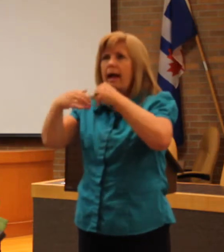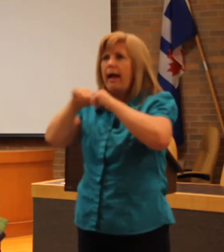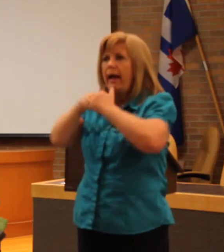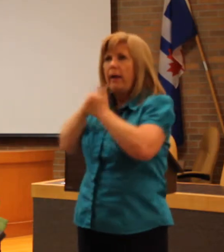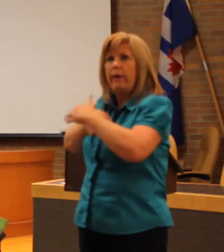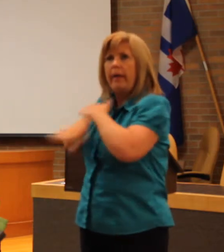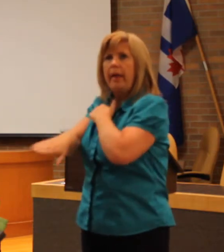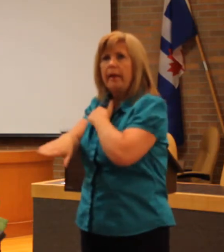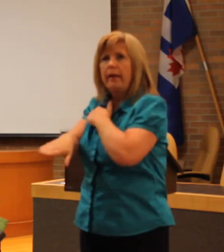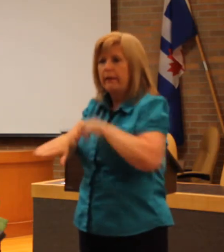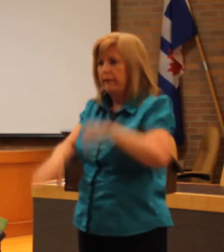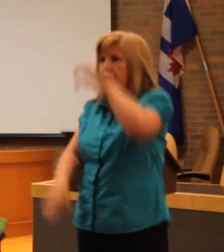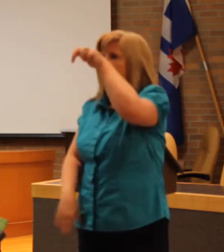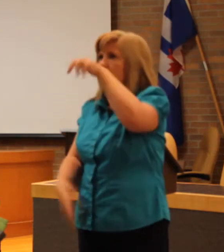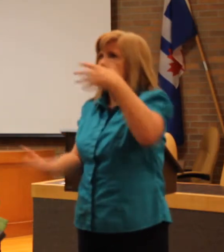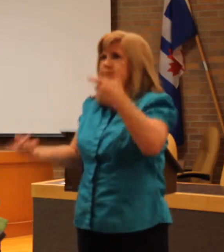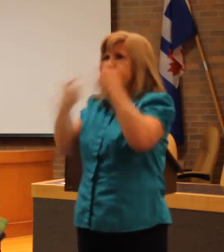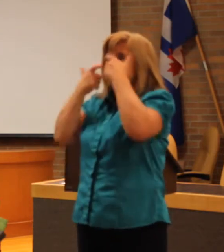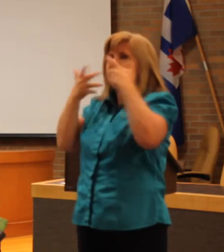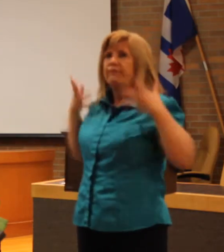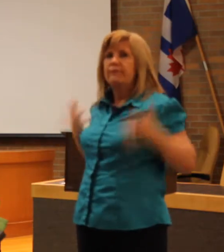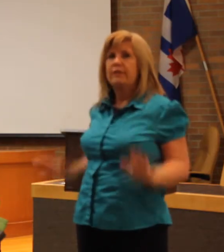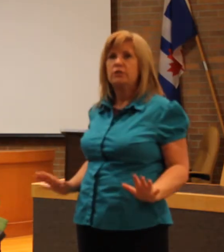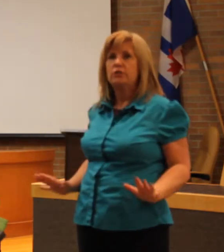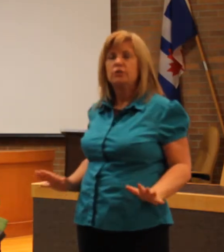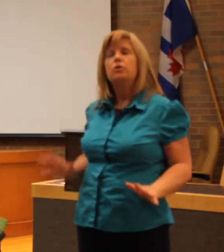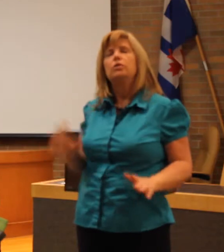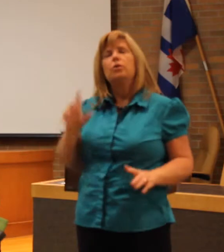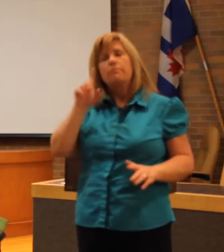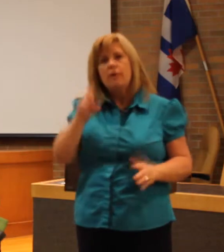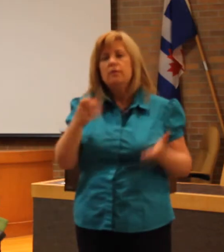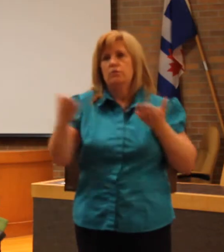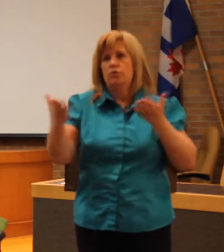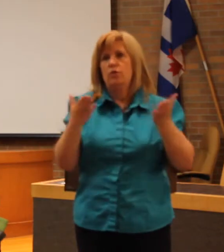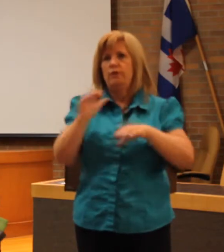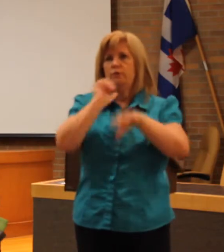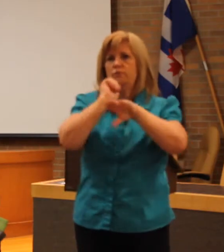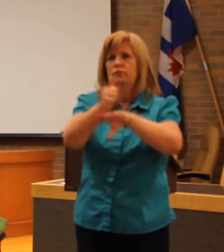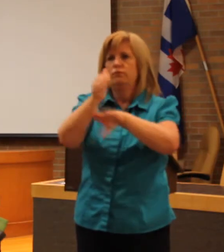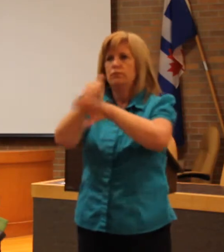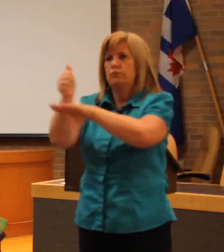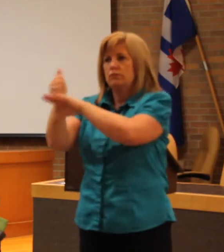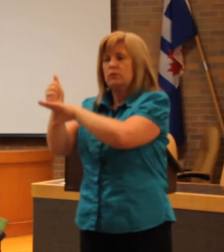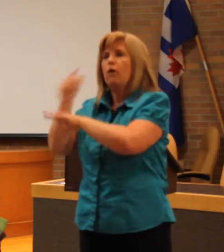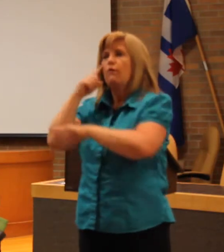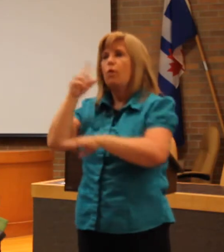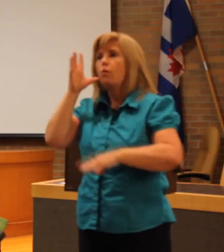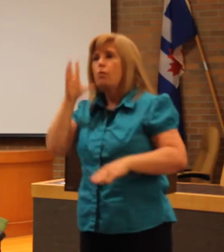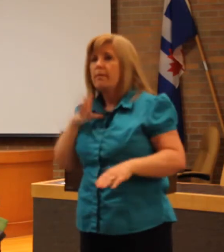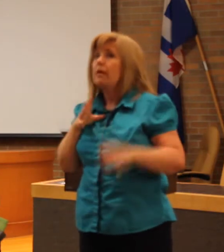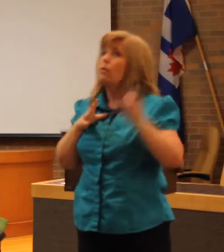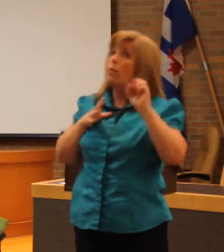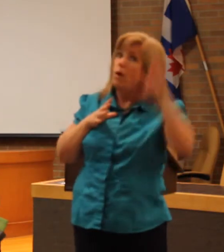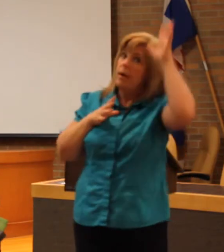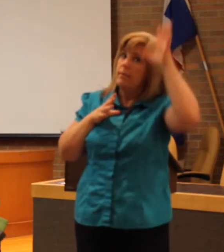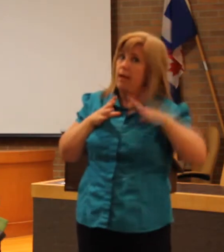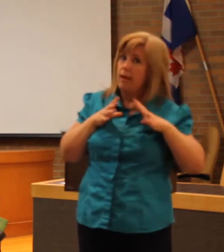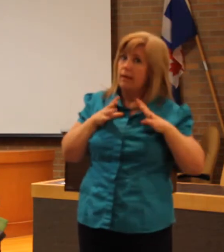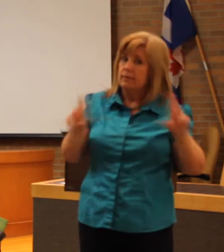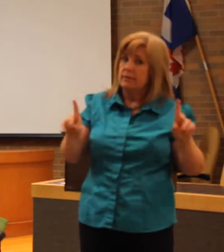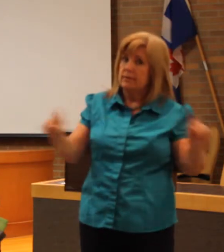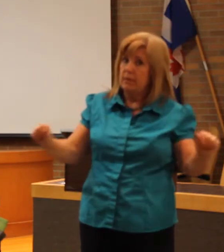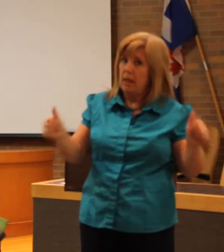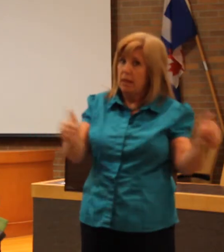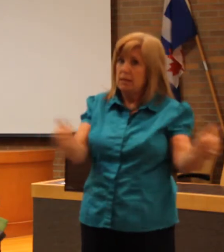needs to be services that assist women with disabilities or men with disabilities who have been abused